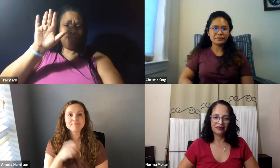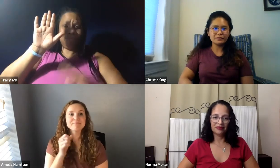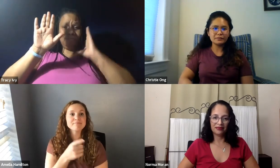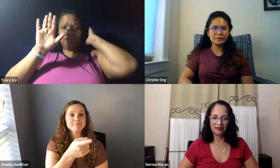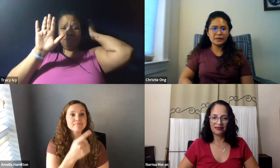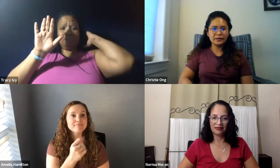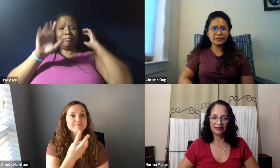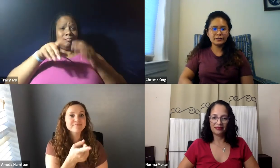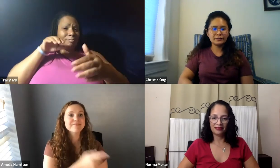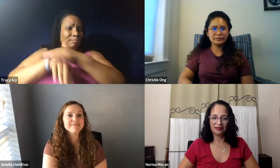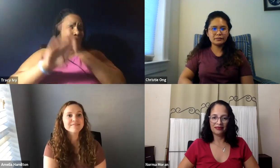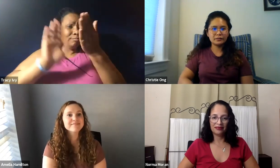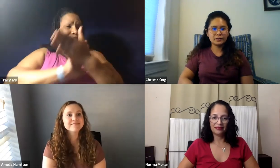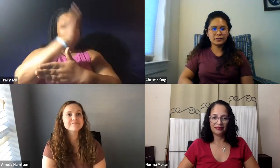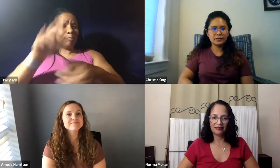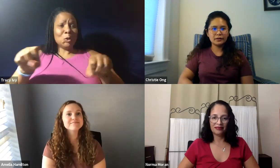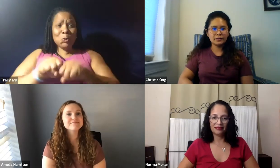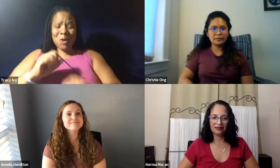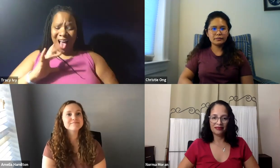that's okay. This is Tracy.